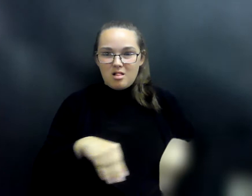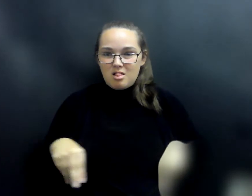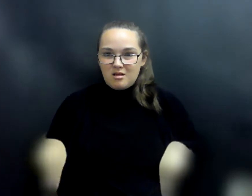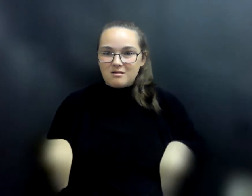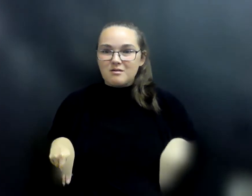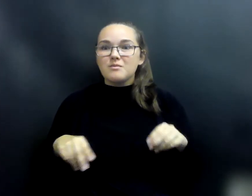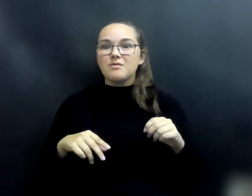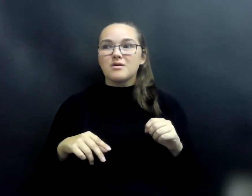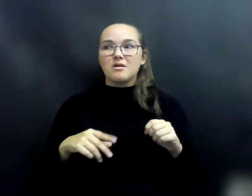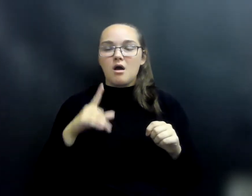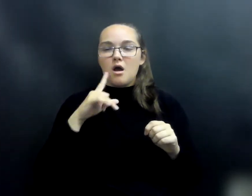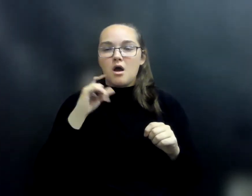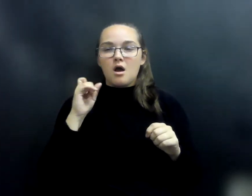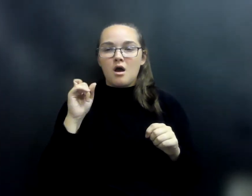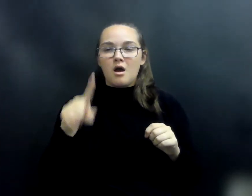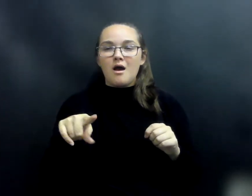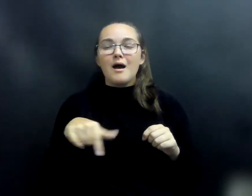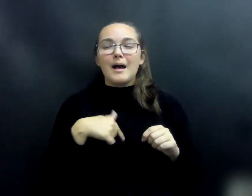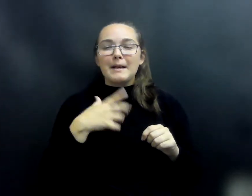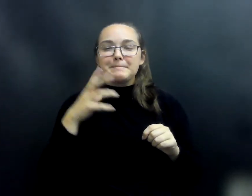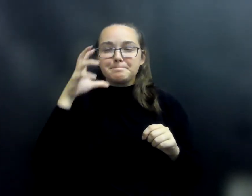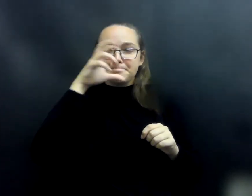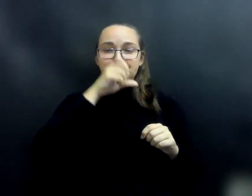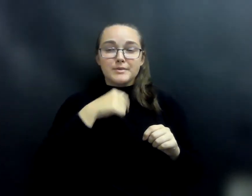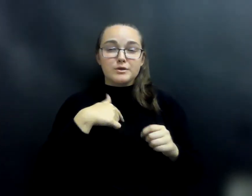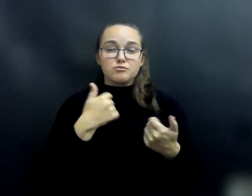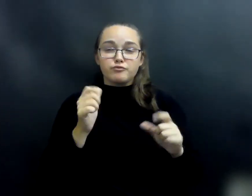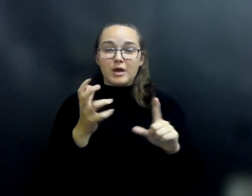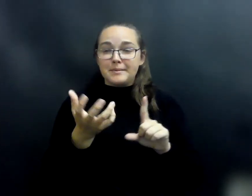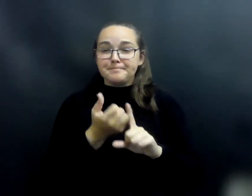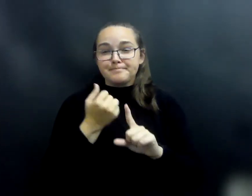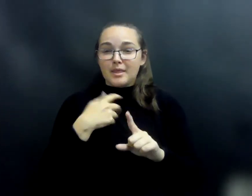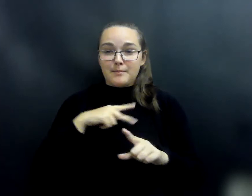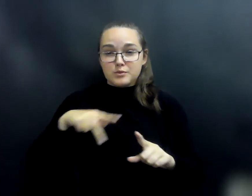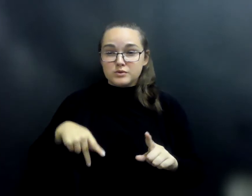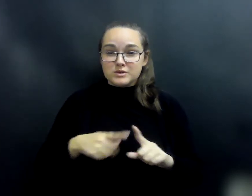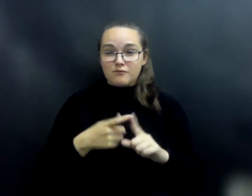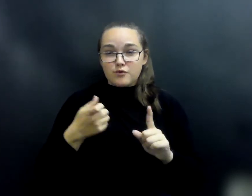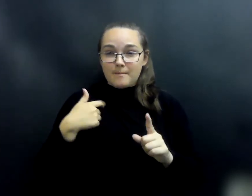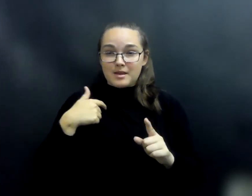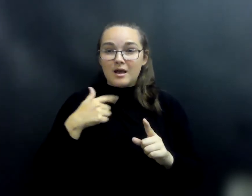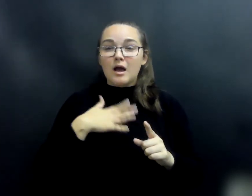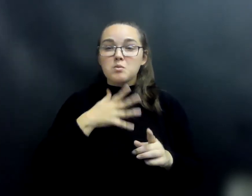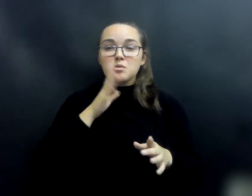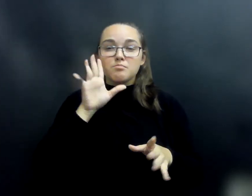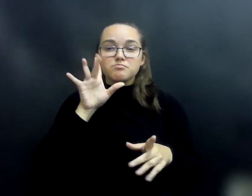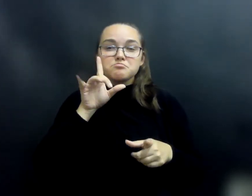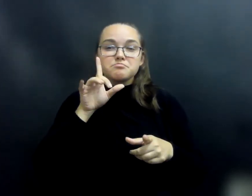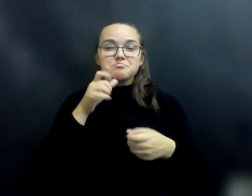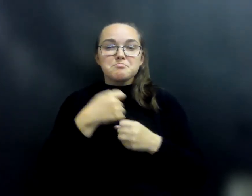the wizard croaked, I assume that you have come to take the princess from me, so I will make a deal with you. If you